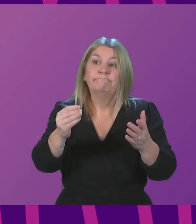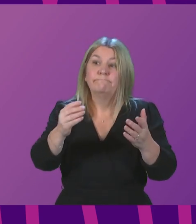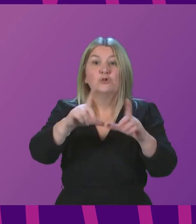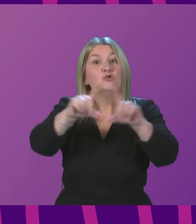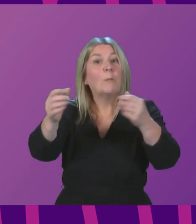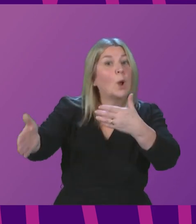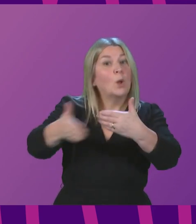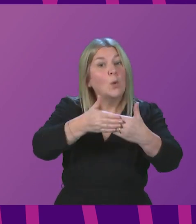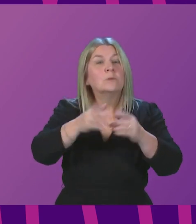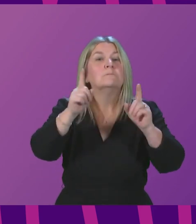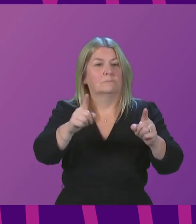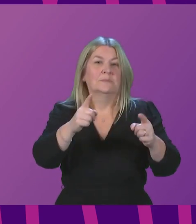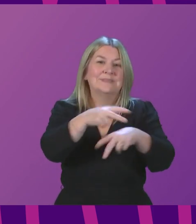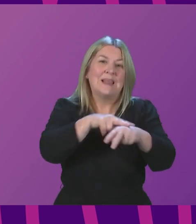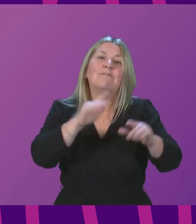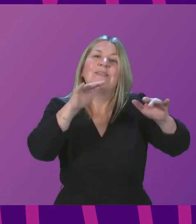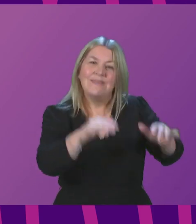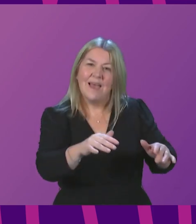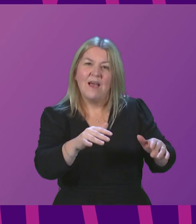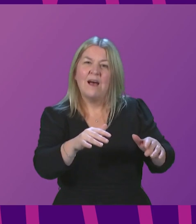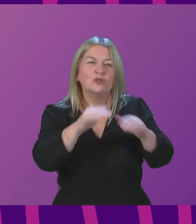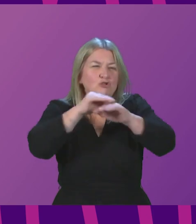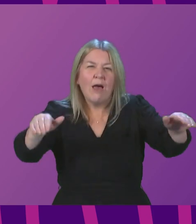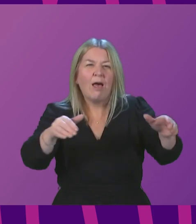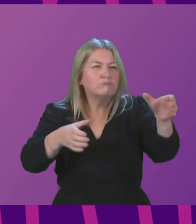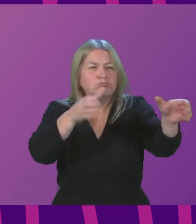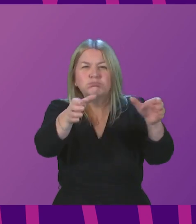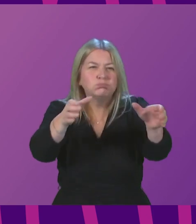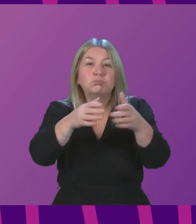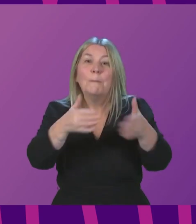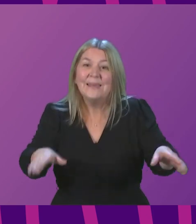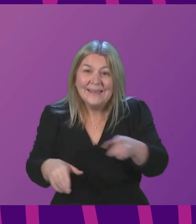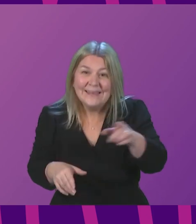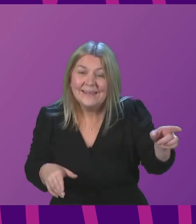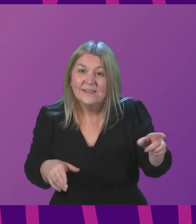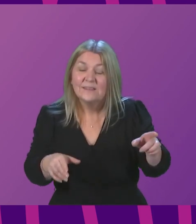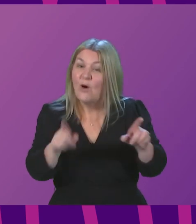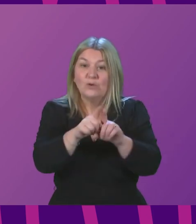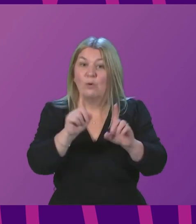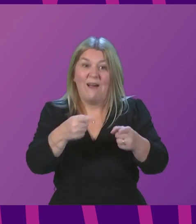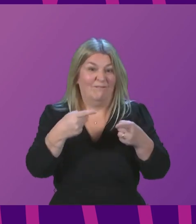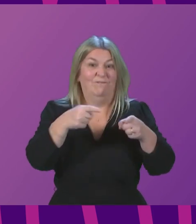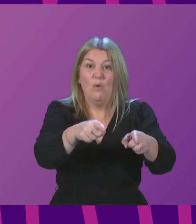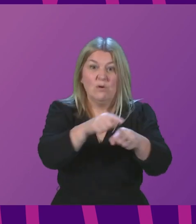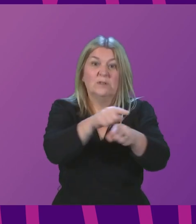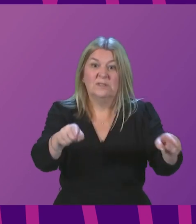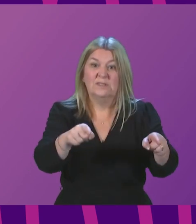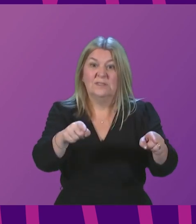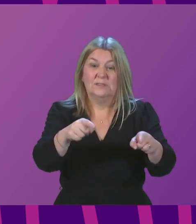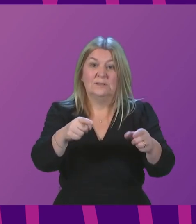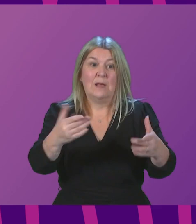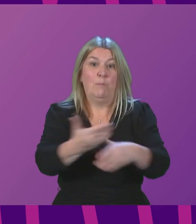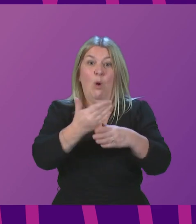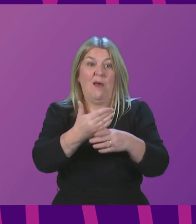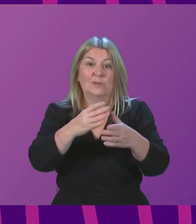it does not allow us to insist that if workers do get a day off, it is a paid day off. So it is simply not possible to